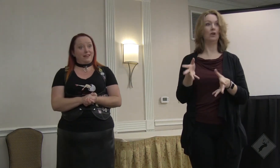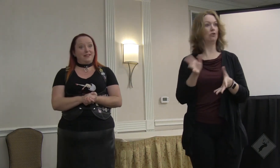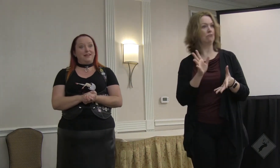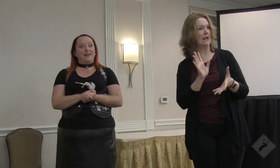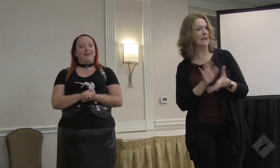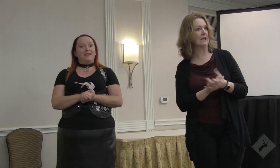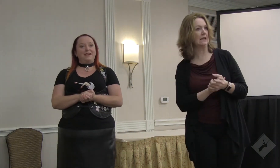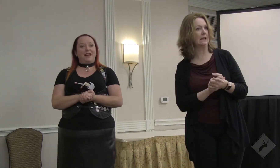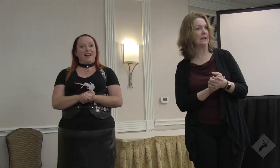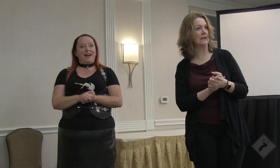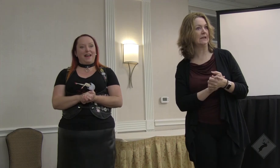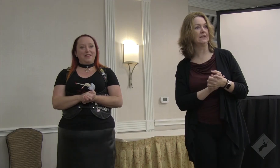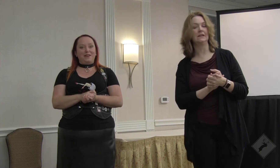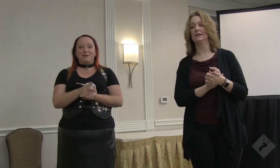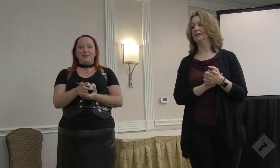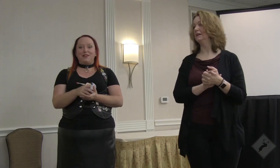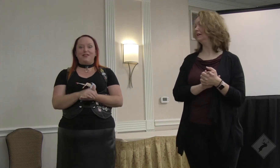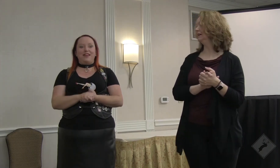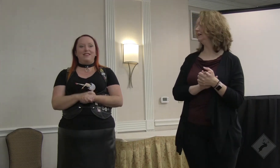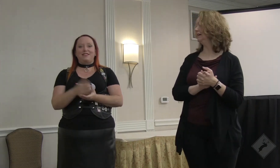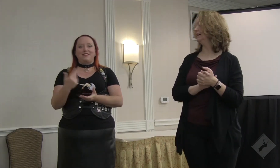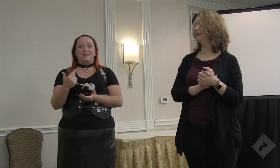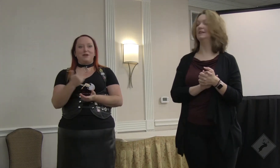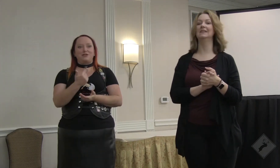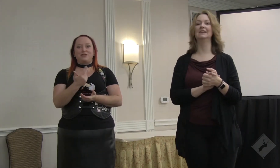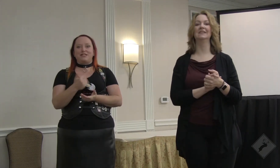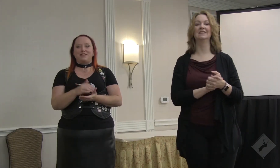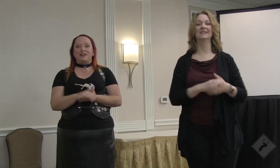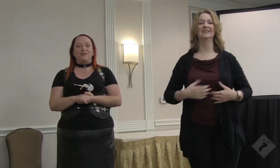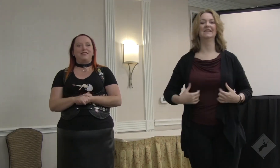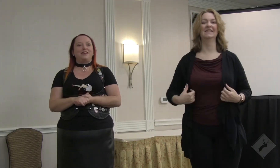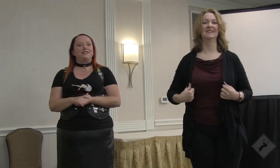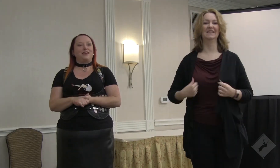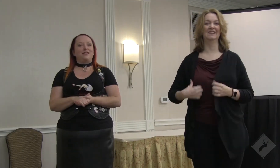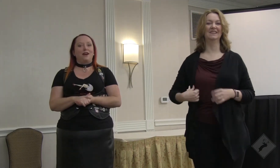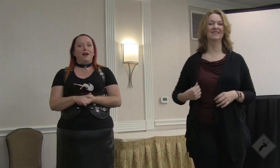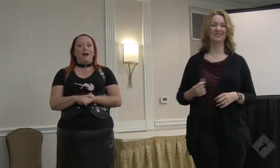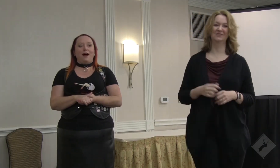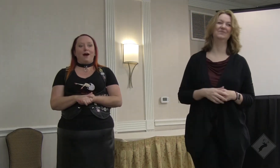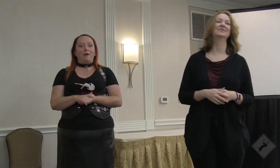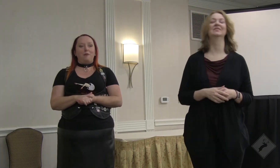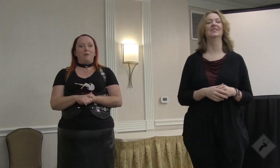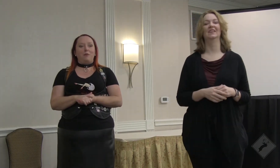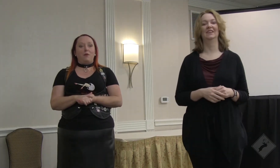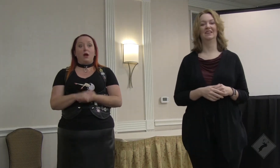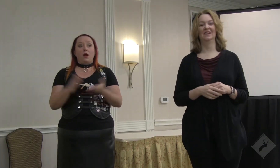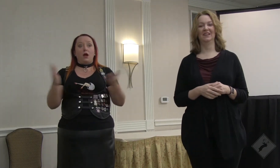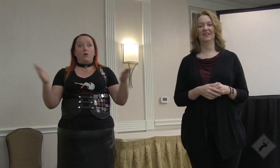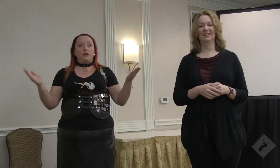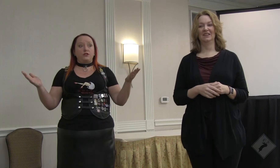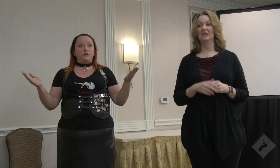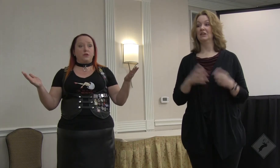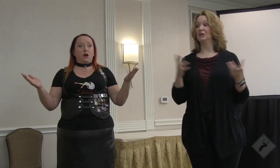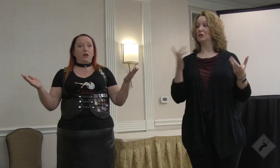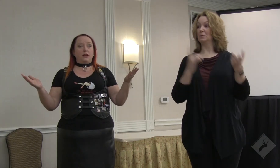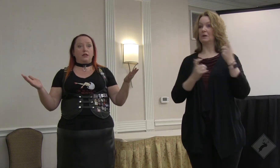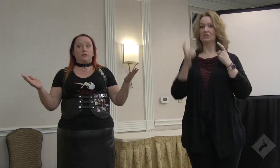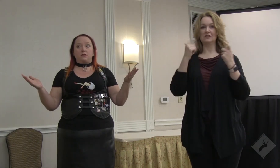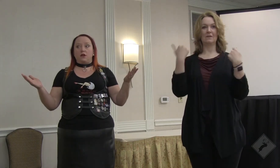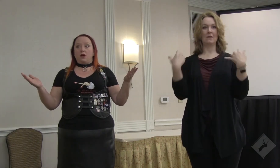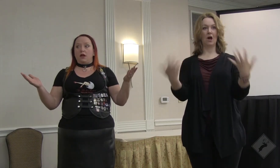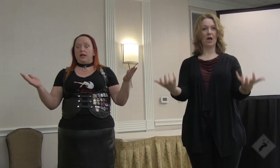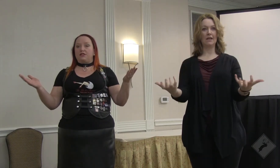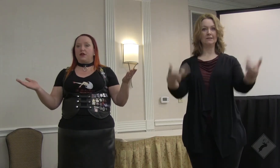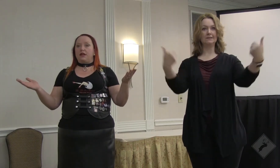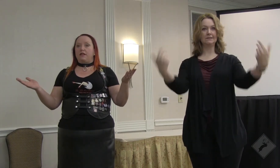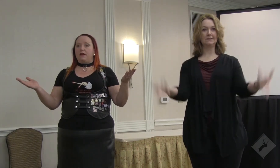Really? I could. I'm so glad you can edit this because I'm not sure this is going to go in there. So, um, questions from the audience.